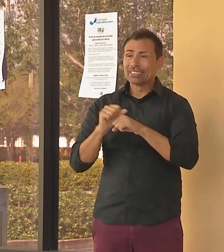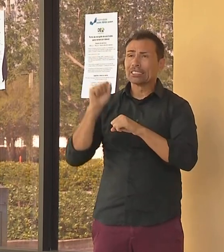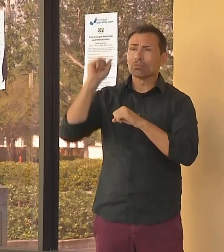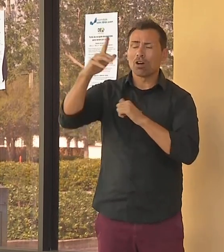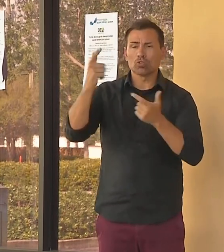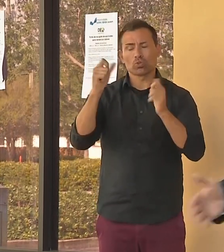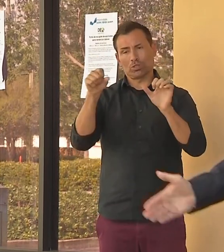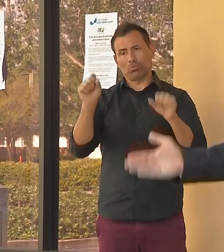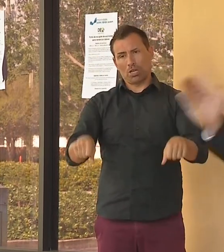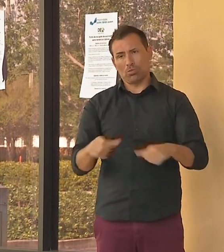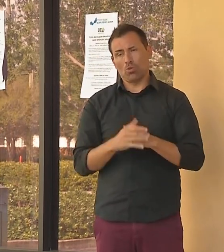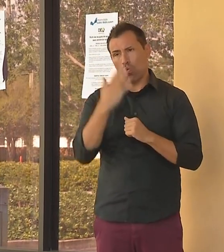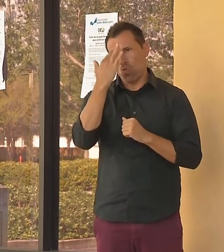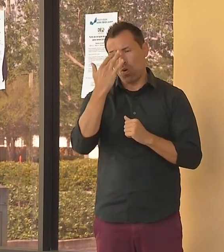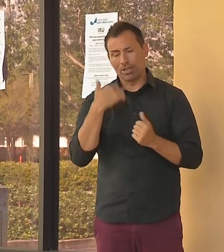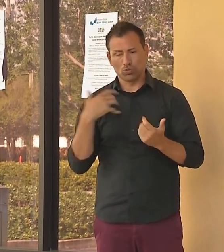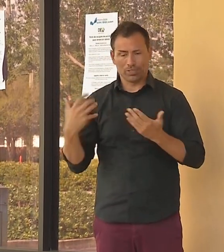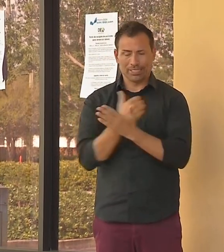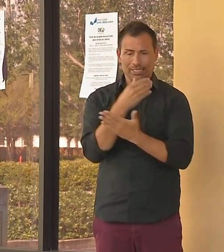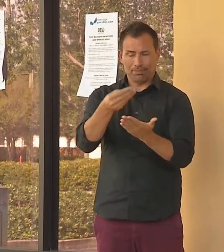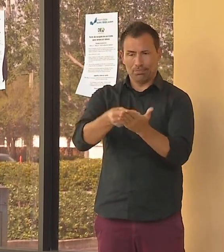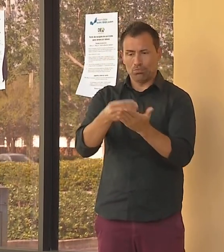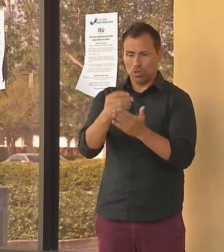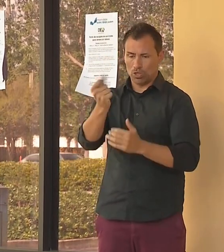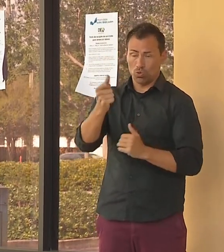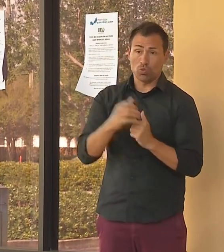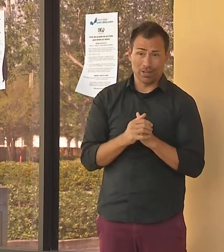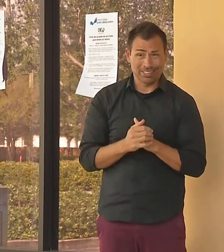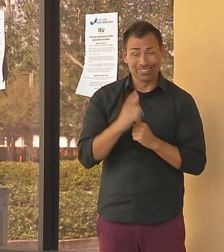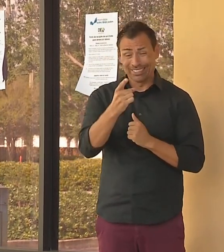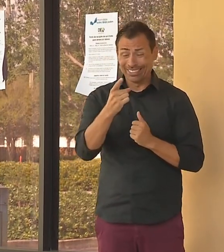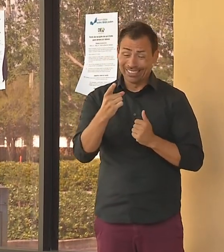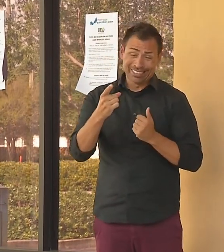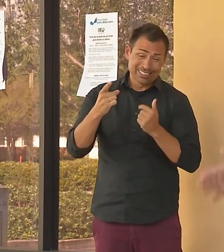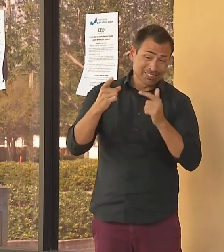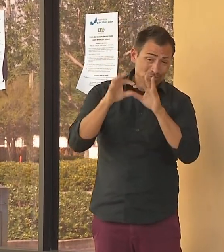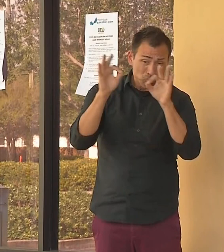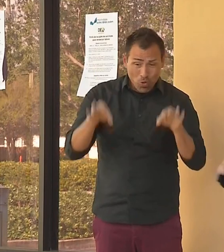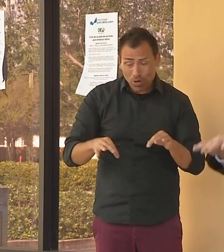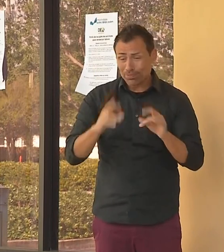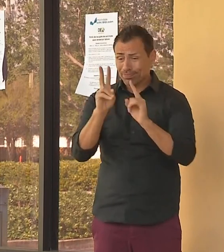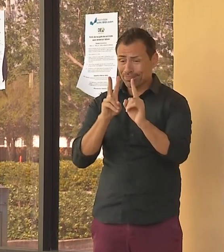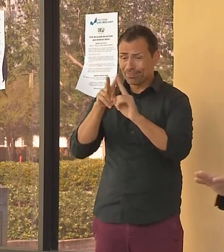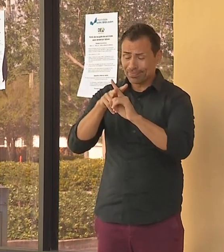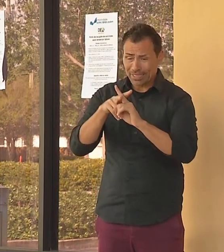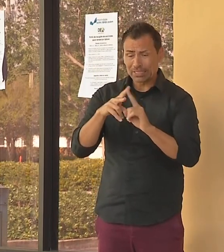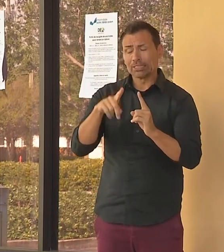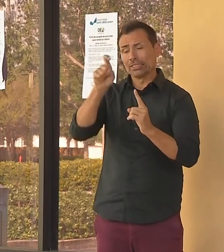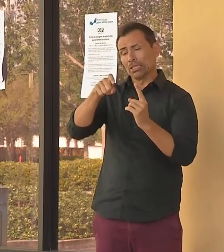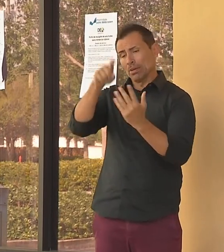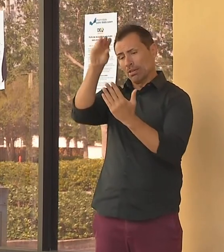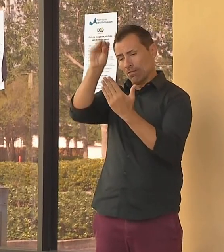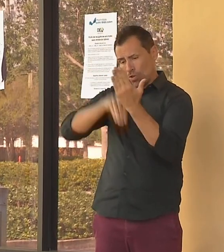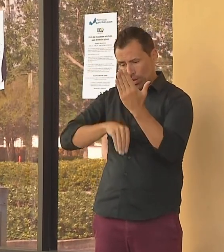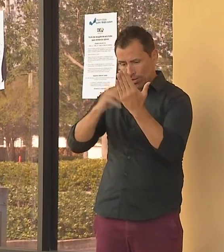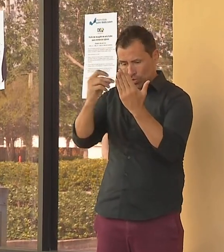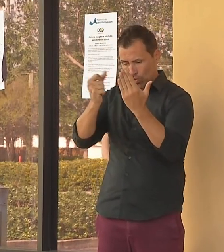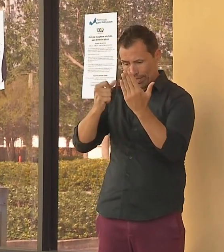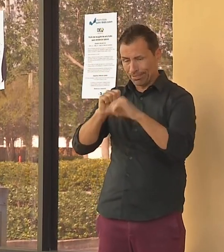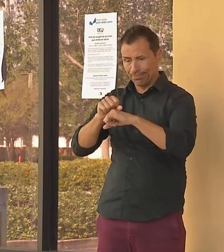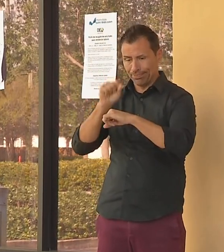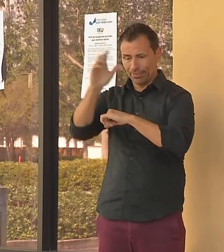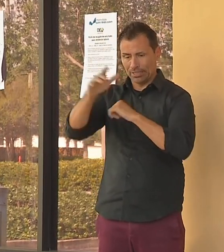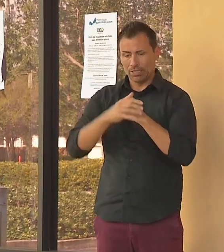they can in turn return those applications and fill out, have those applications processed so that we can get the money